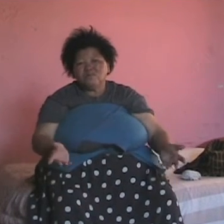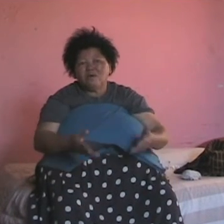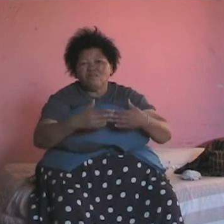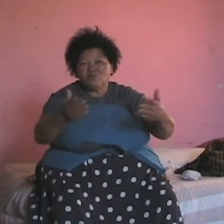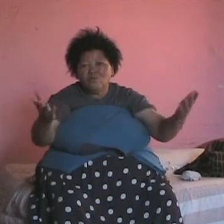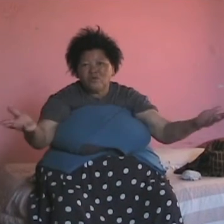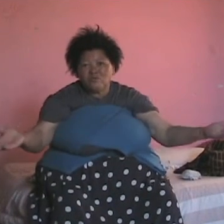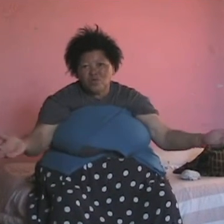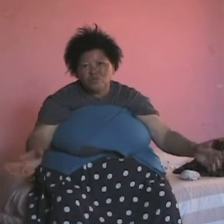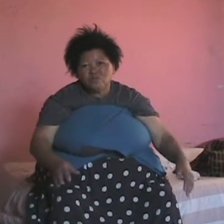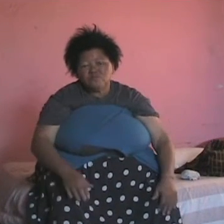I have no education.